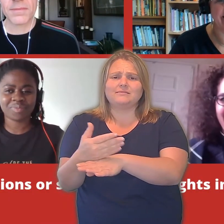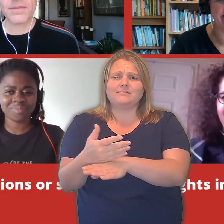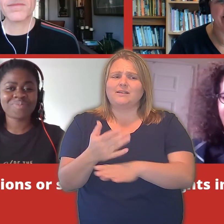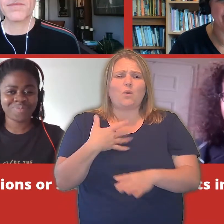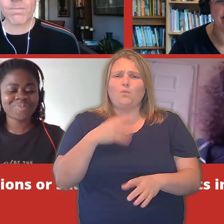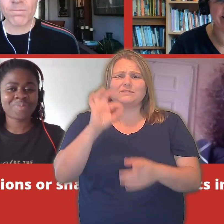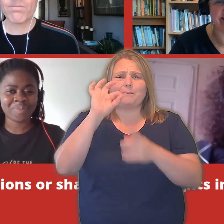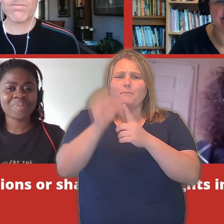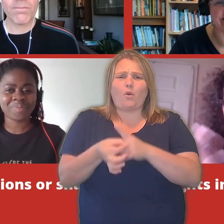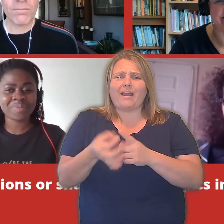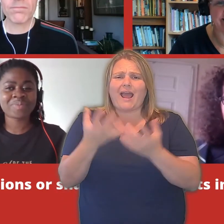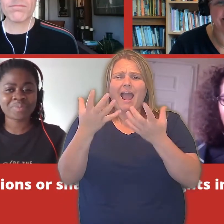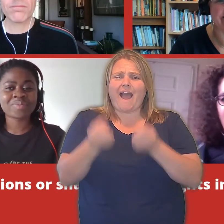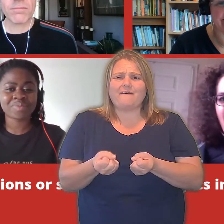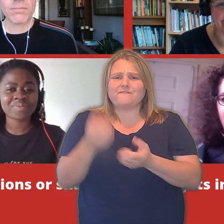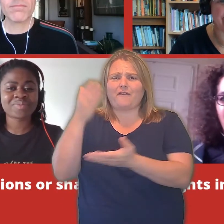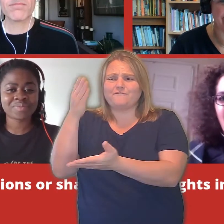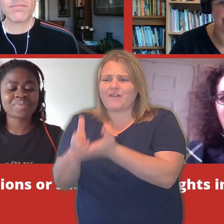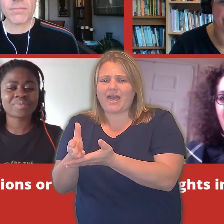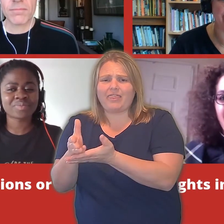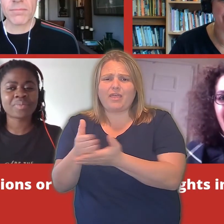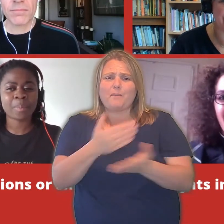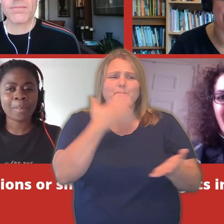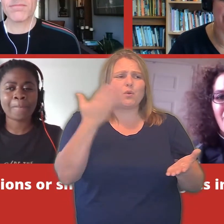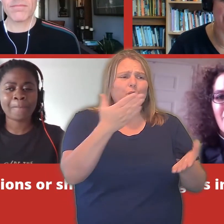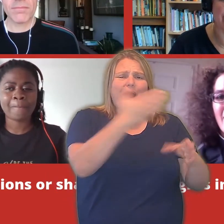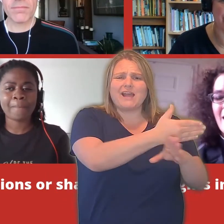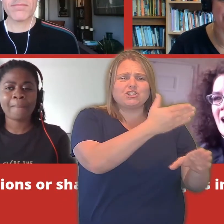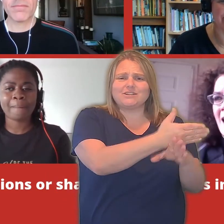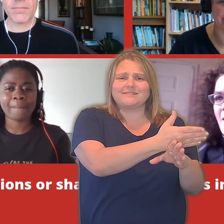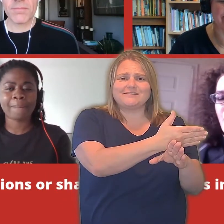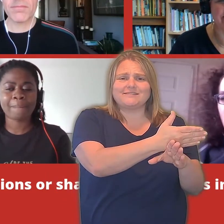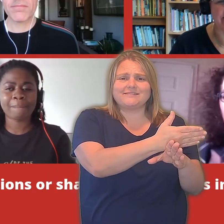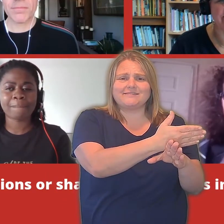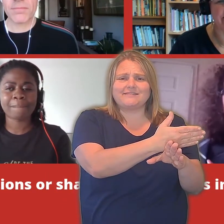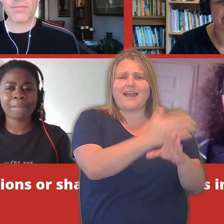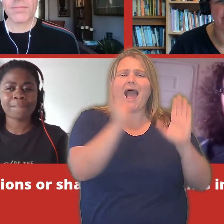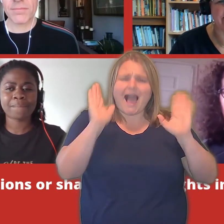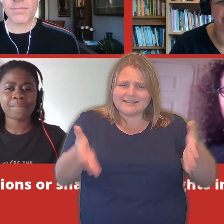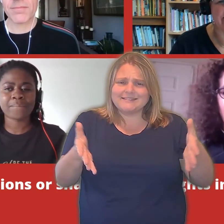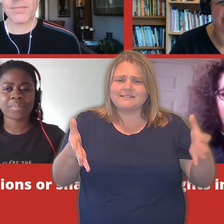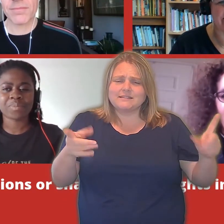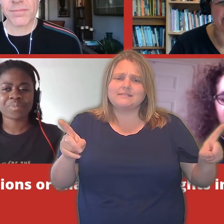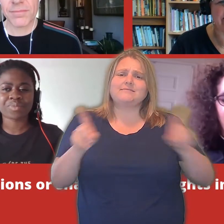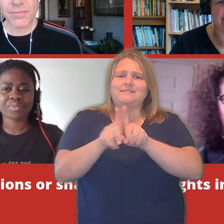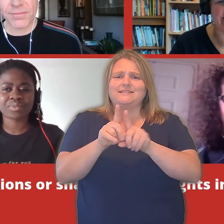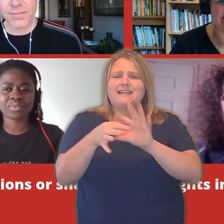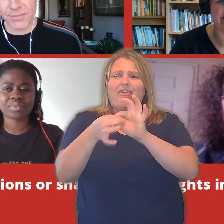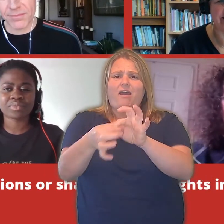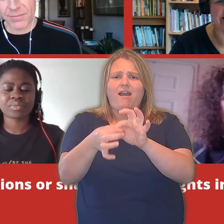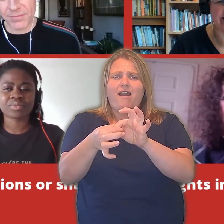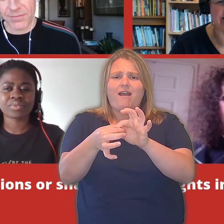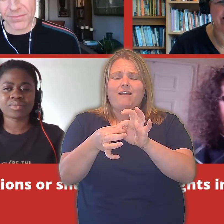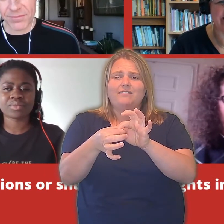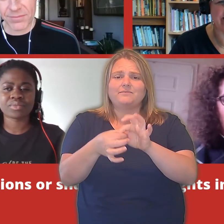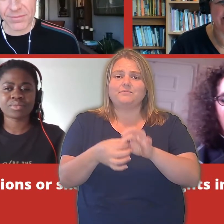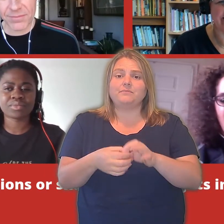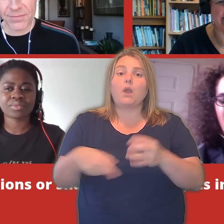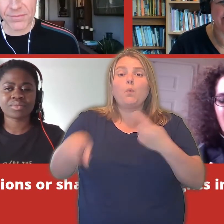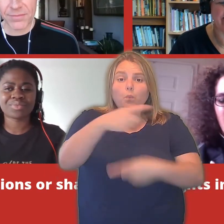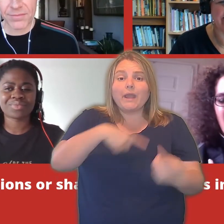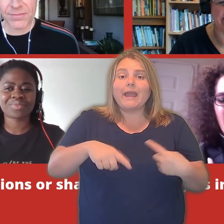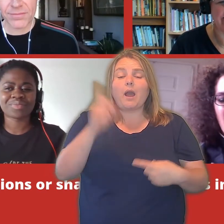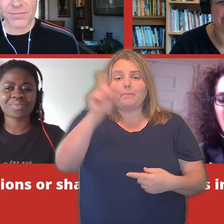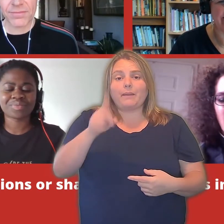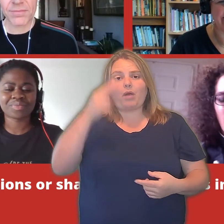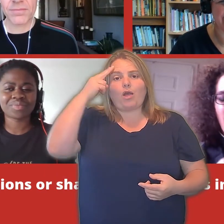actions? And what's the point in having actions if you ain't got no faith either? And for me, we're people called Methodists in this chat show. And for me,